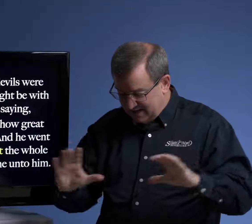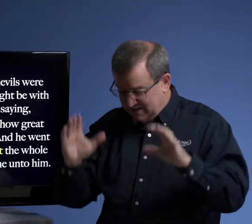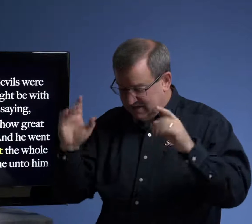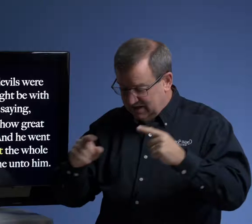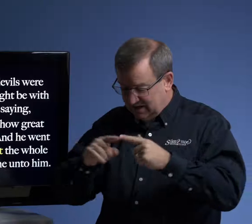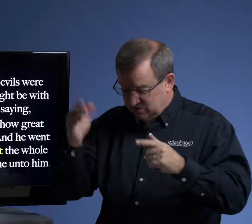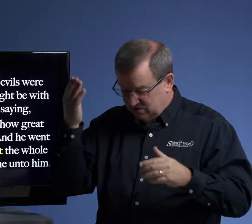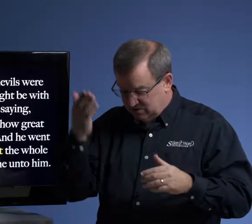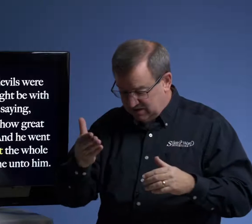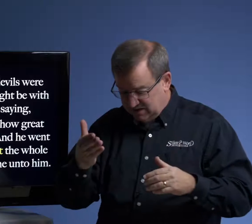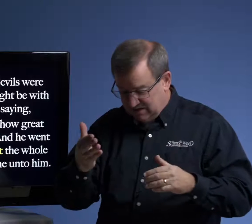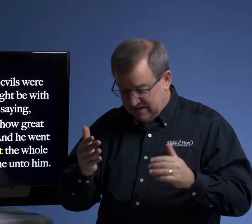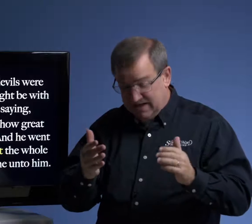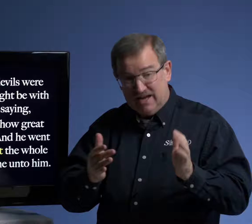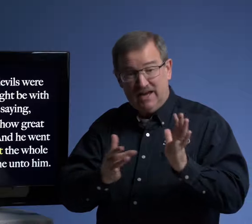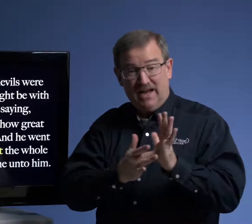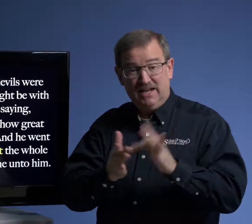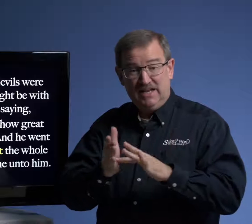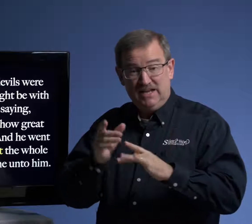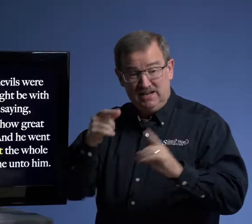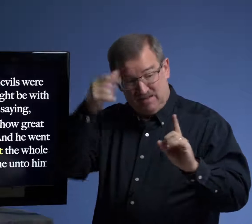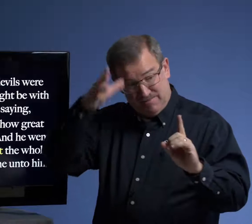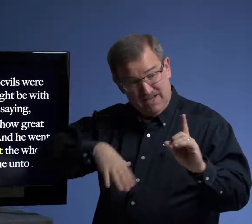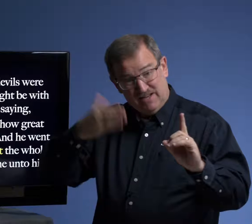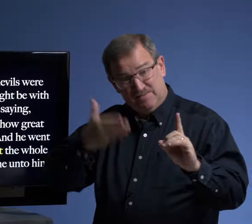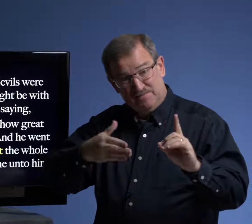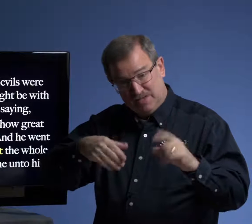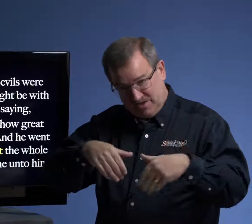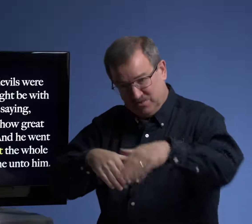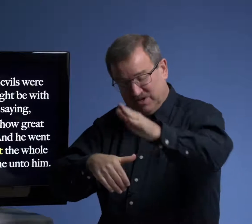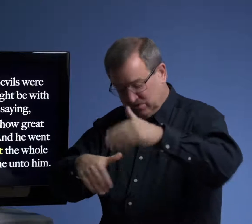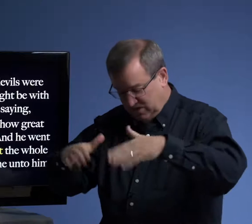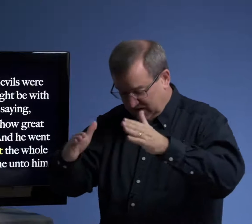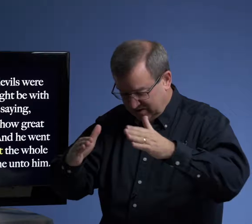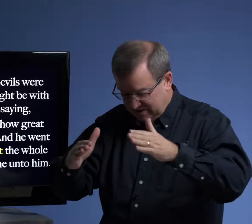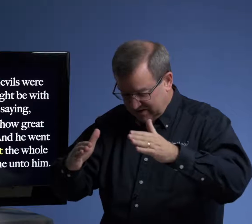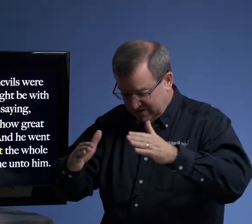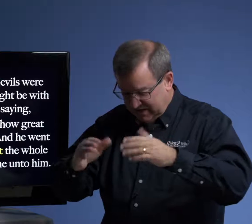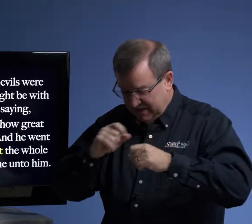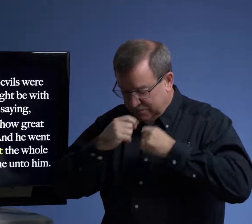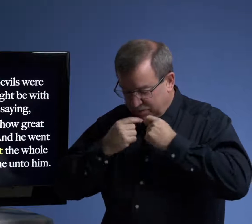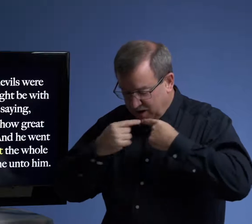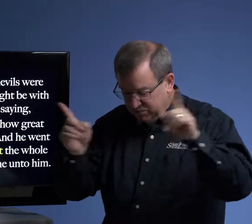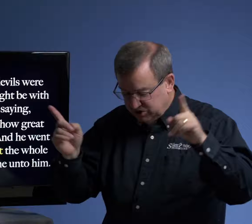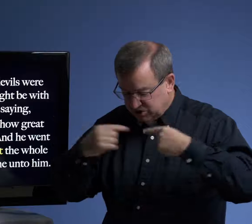done unto thee. And he, the man, he went his way and he published